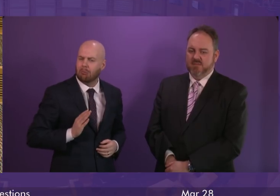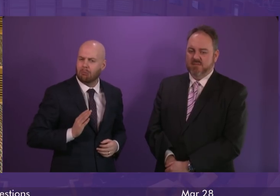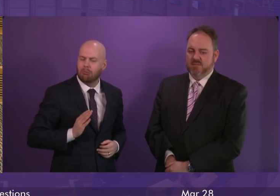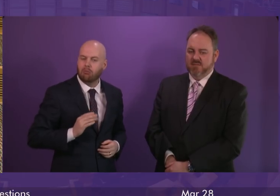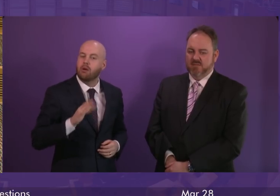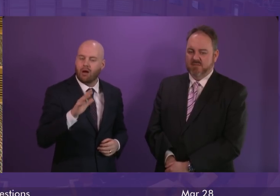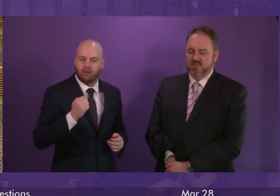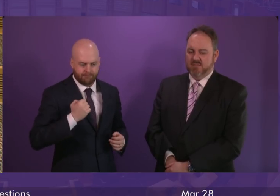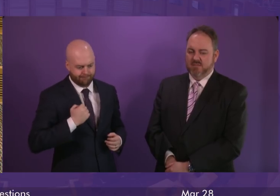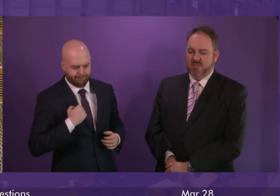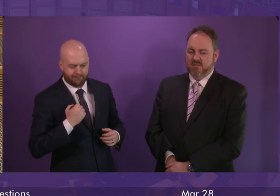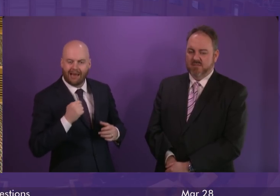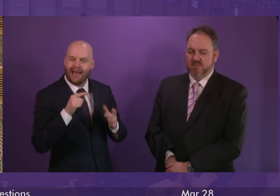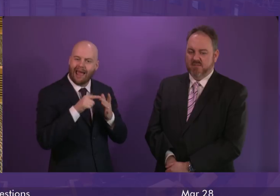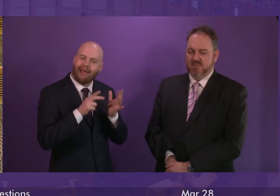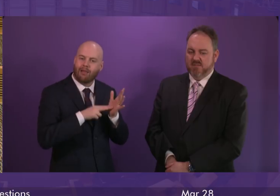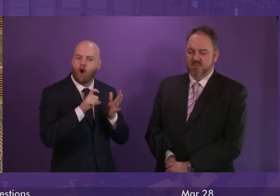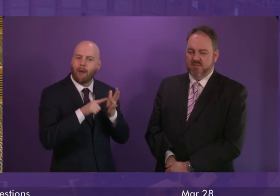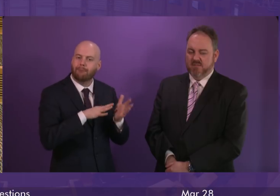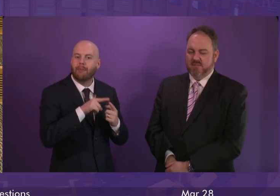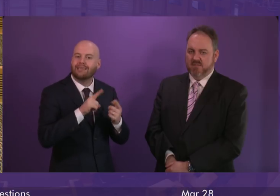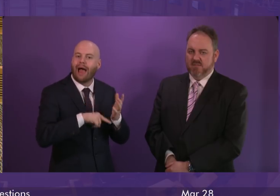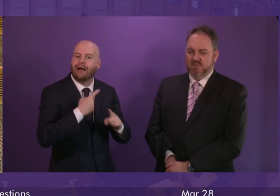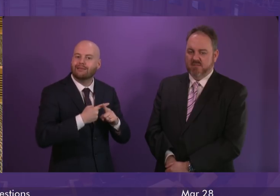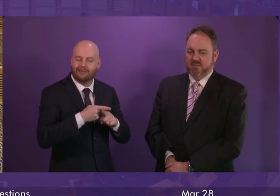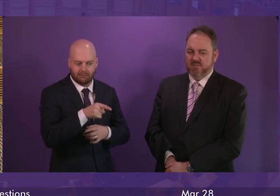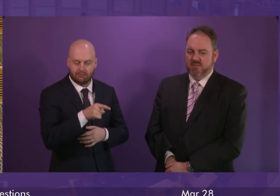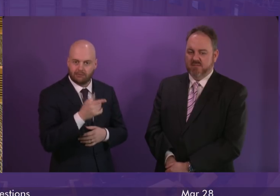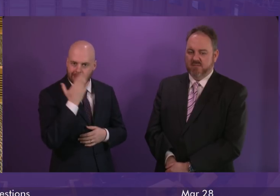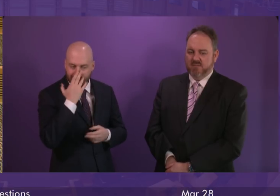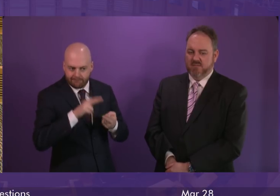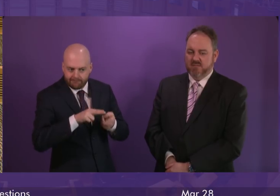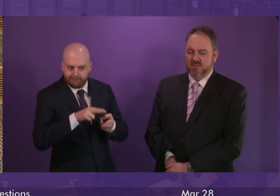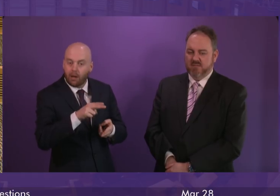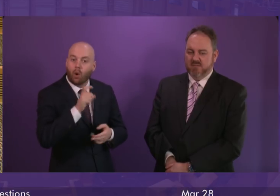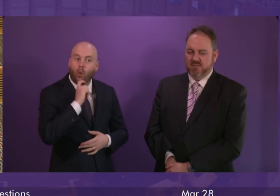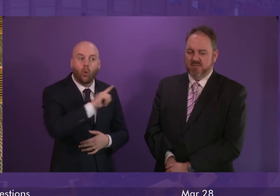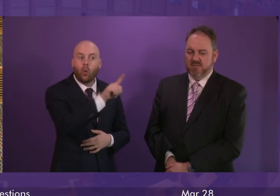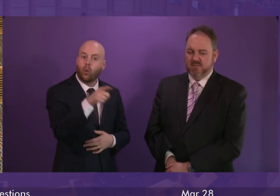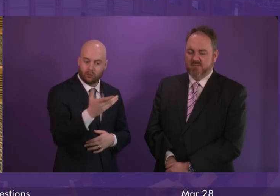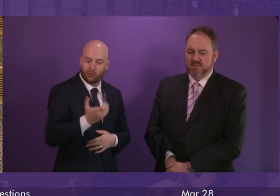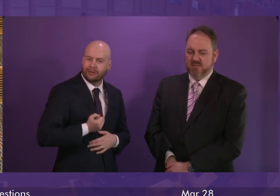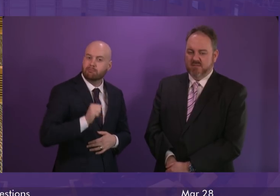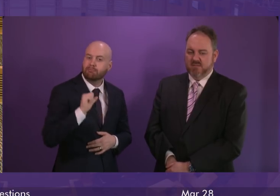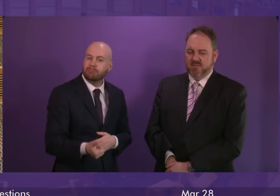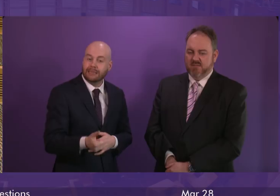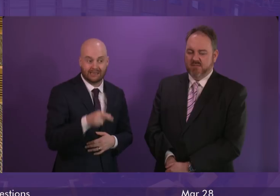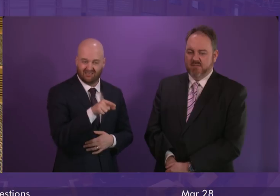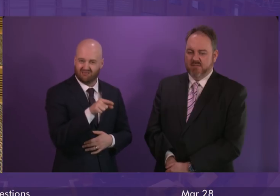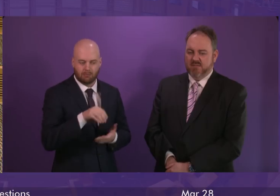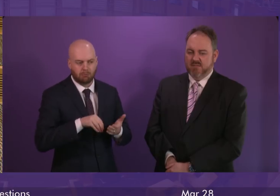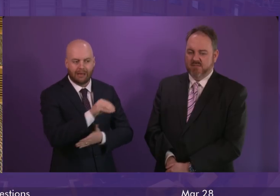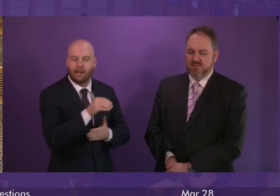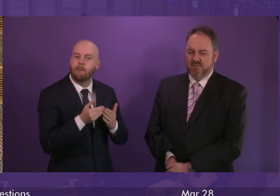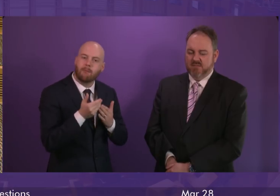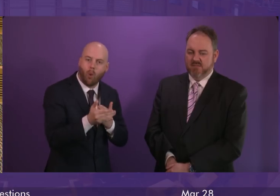system of income tax, those paid more highly pay a little bit more tax in Scotland. What we don't hear the Tories